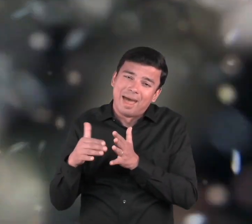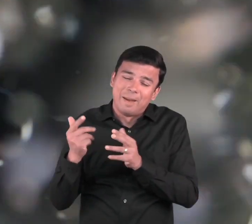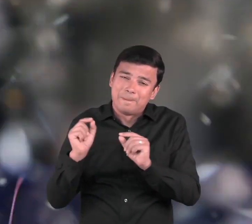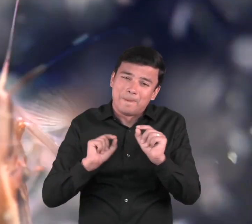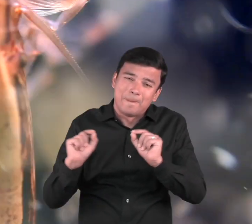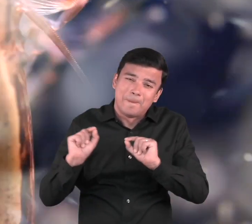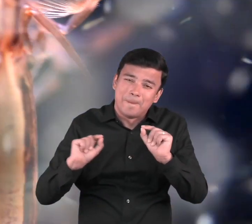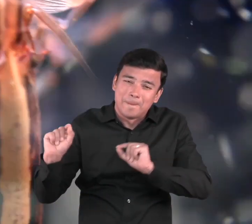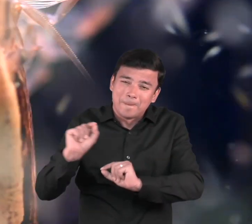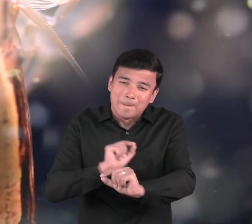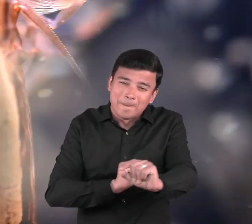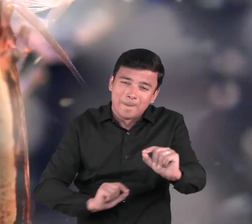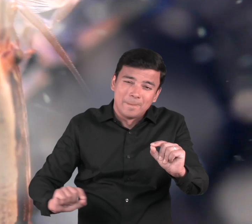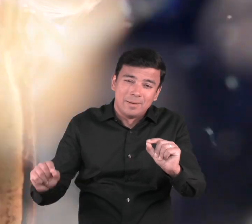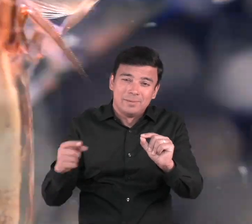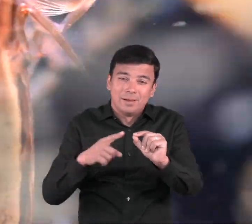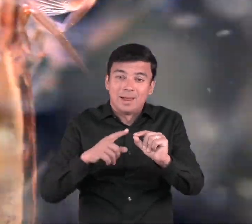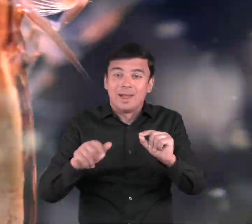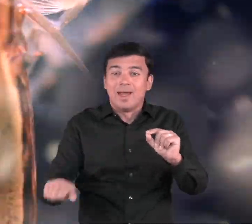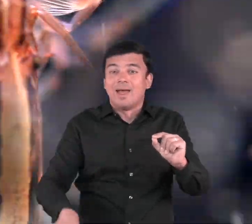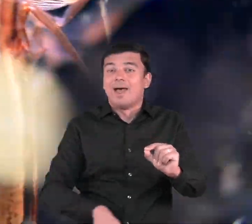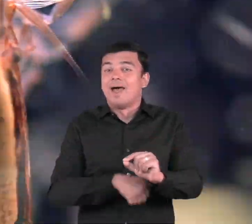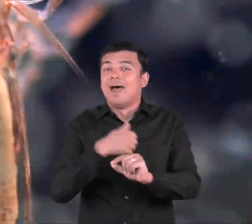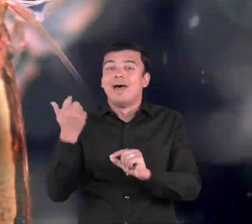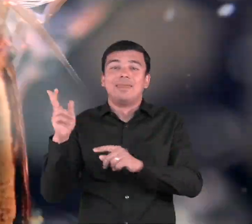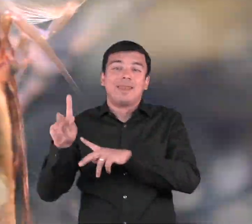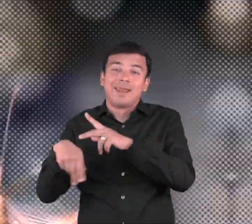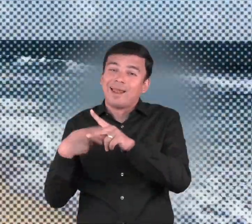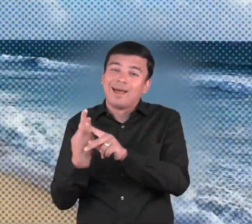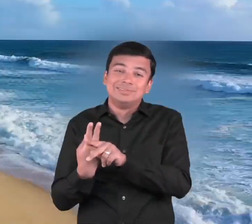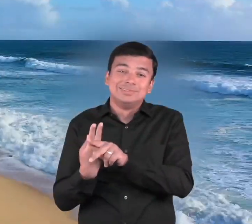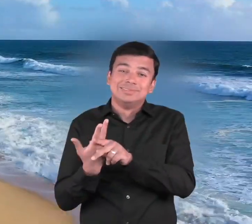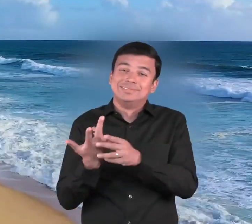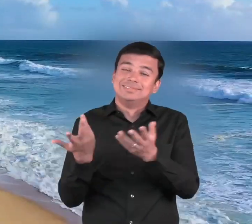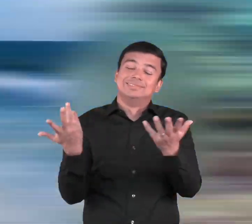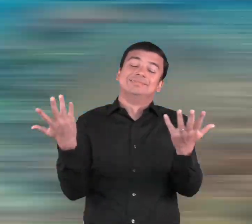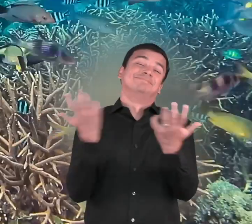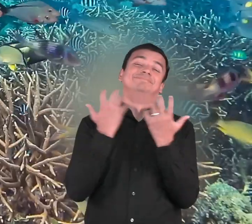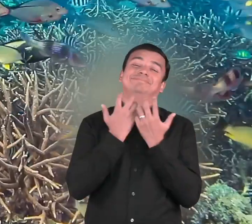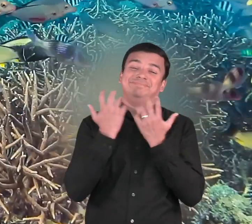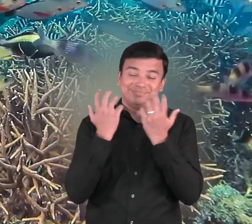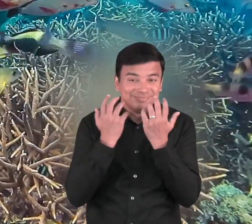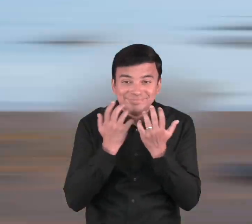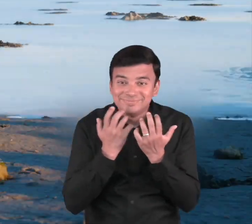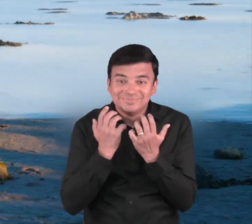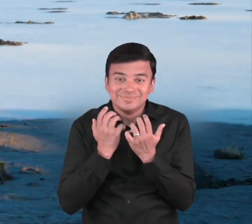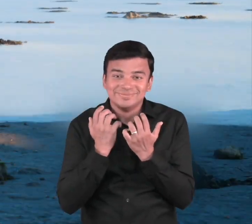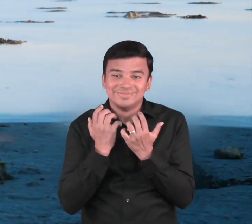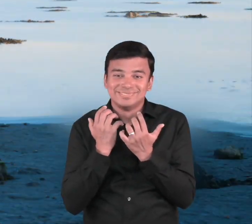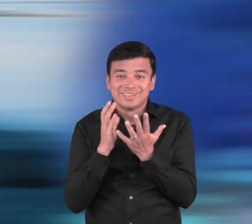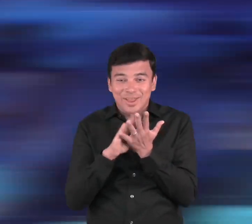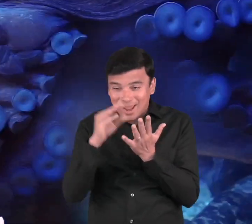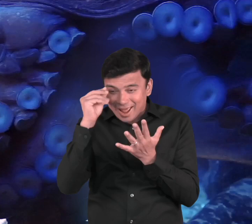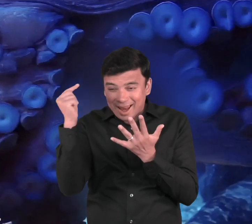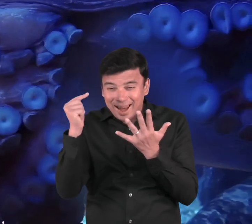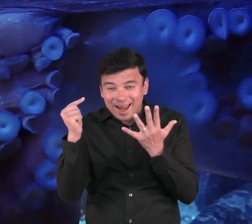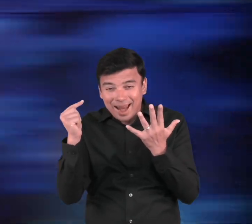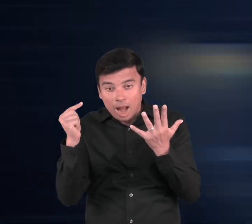living in the ocean. Whoa! Now that we have learned some cool, interesting facts about the